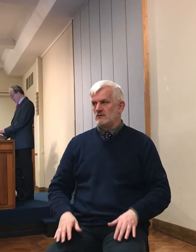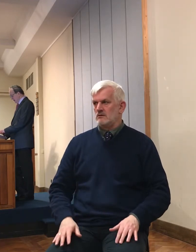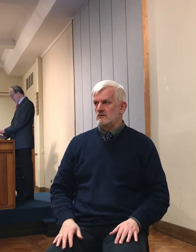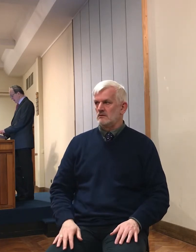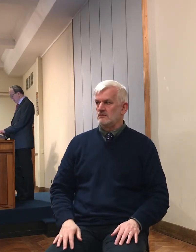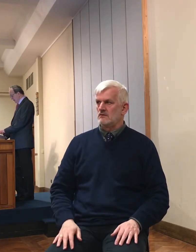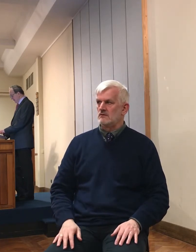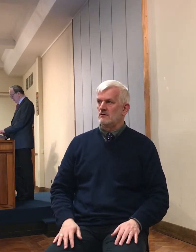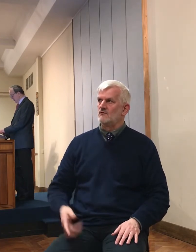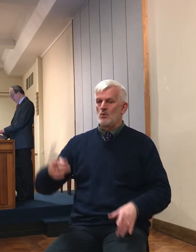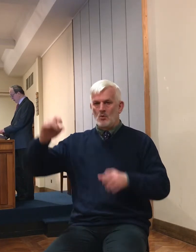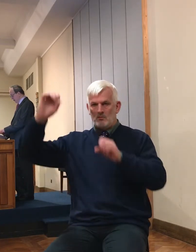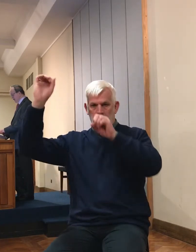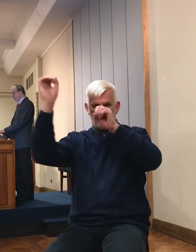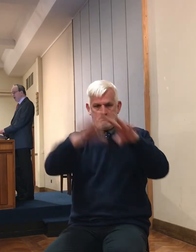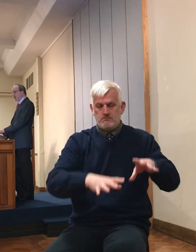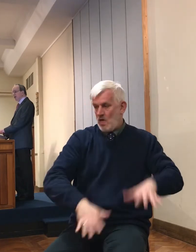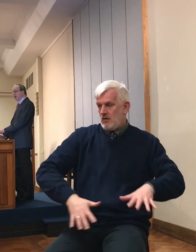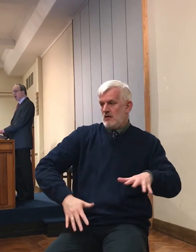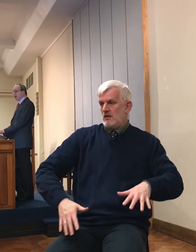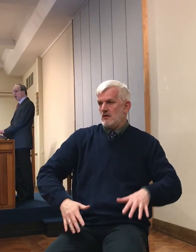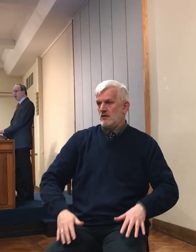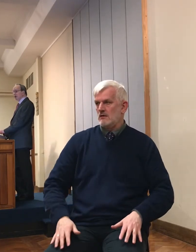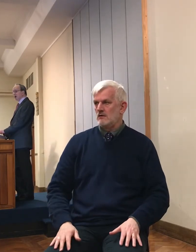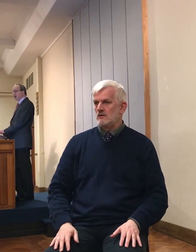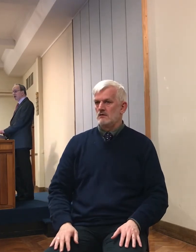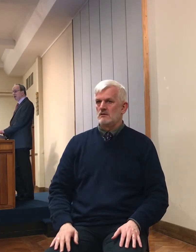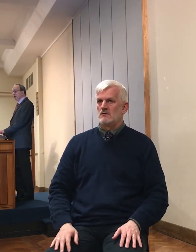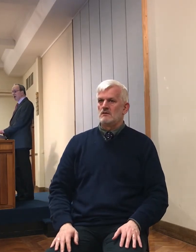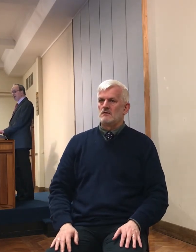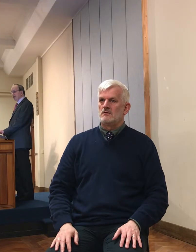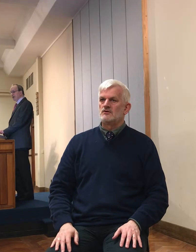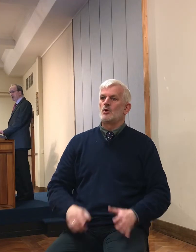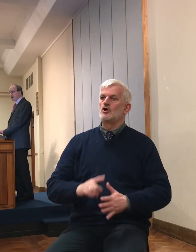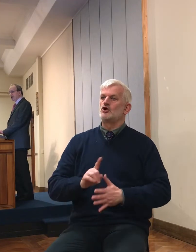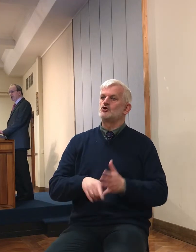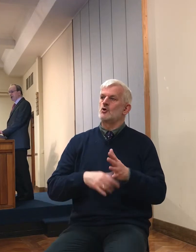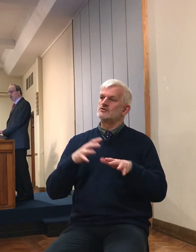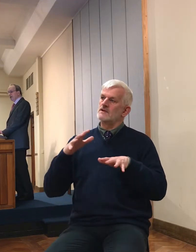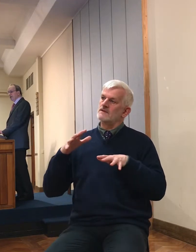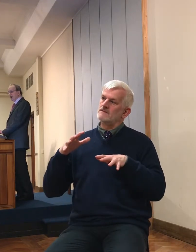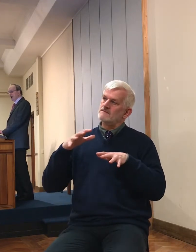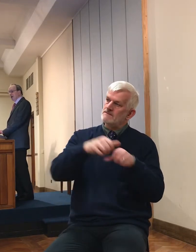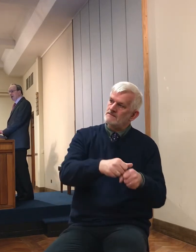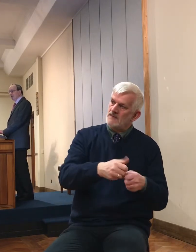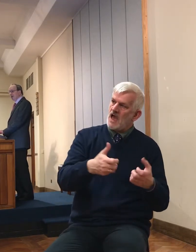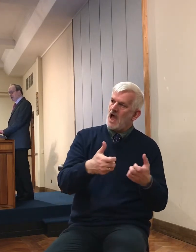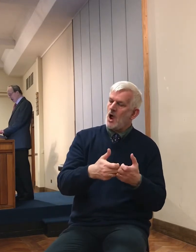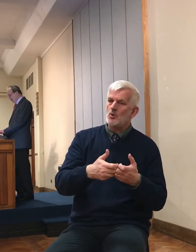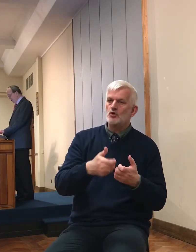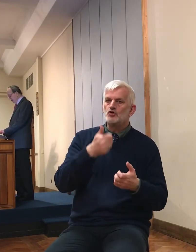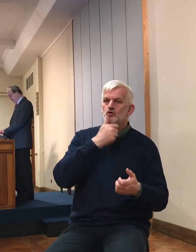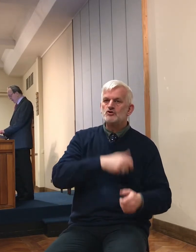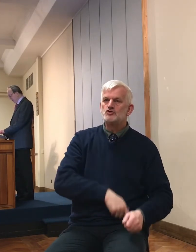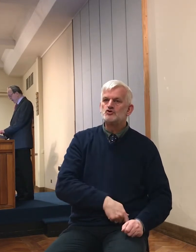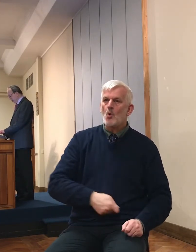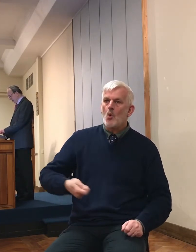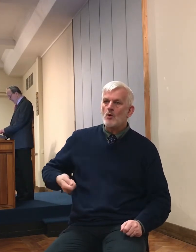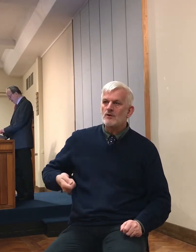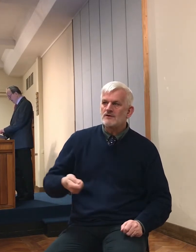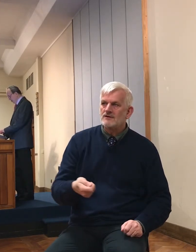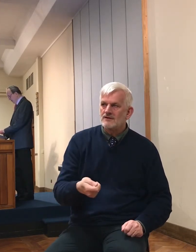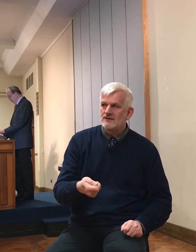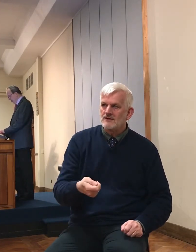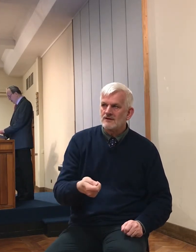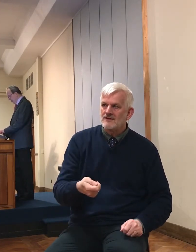And they seem to have been defeated, not so much by the swords of Israel, physically wielded,